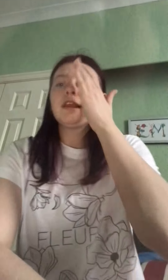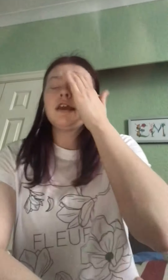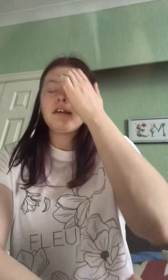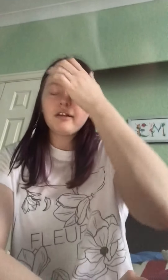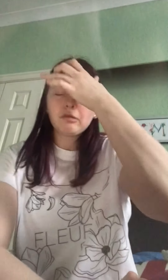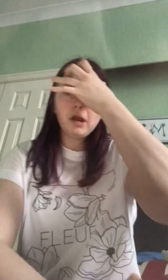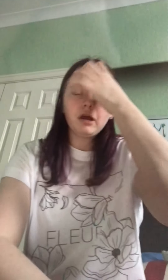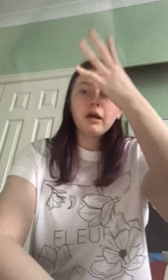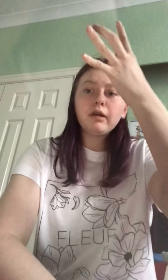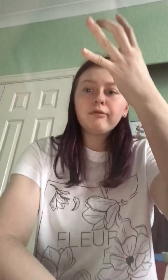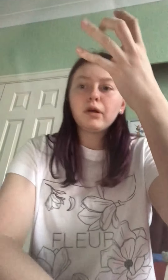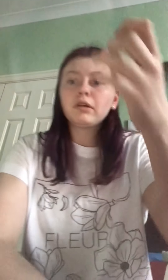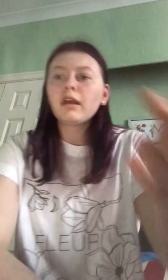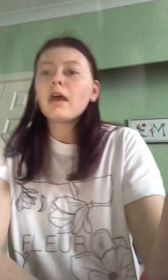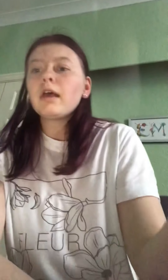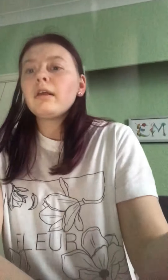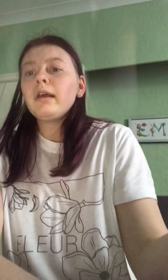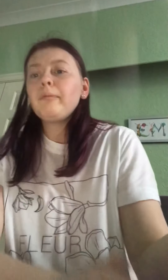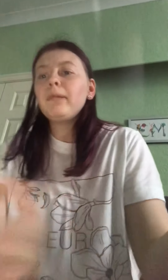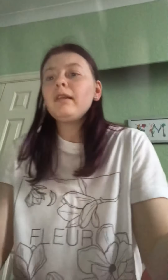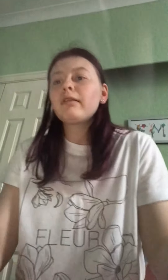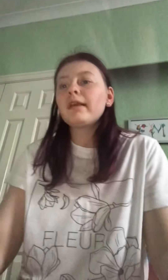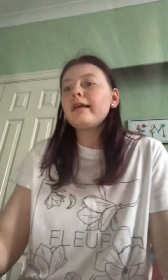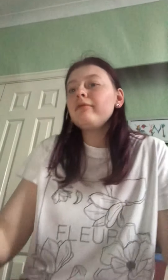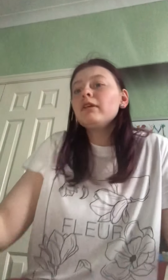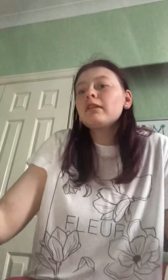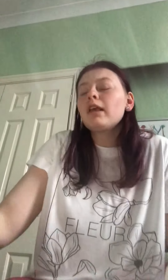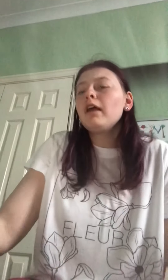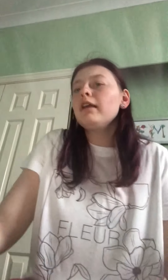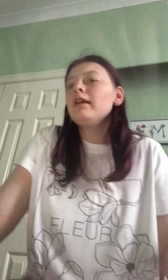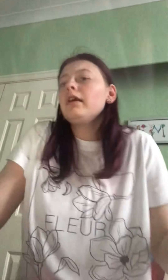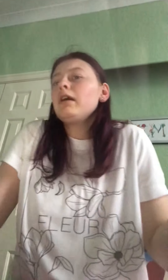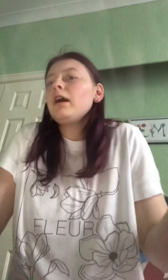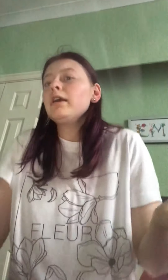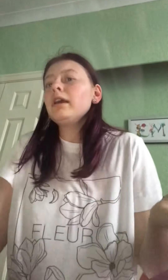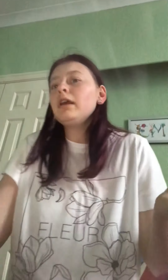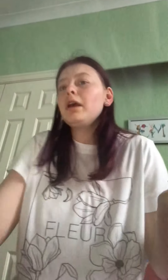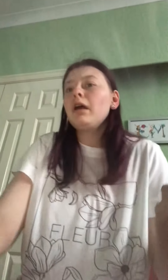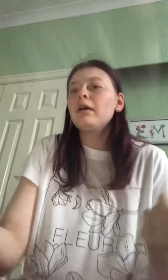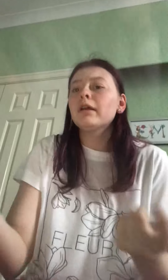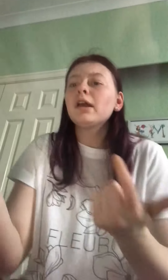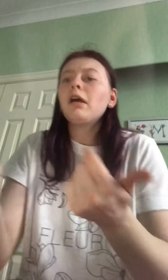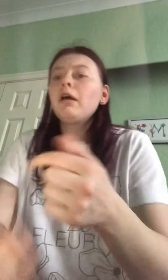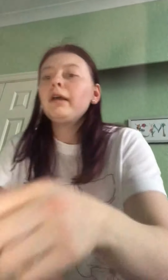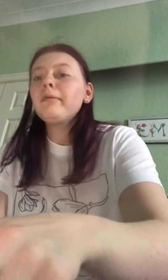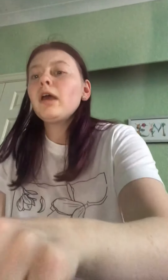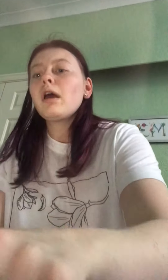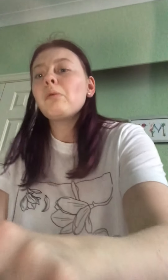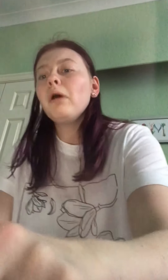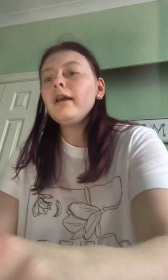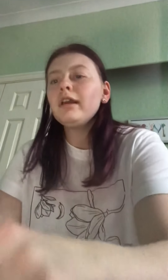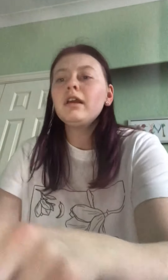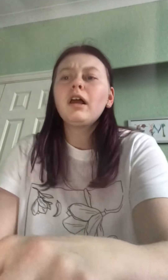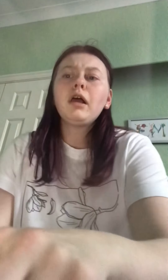is my fault. Happens every time, why I